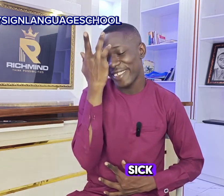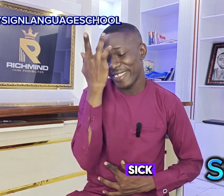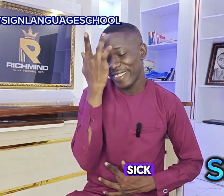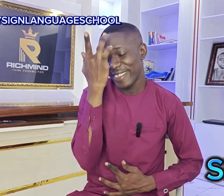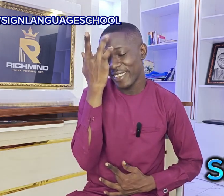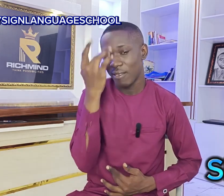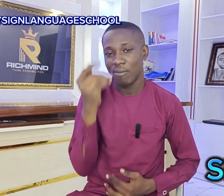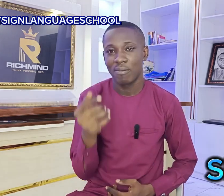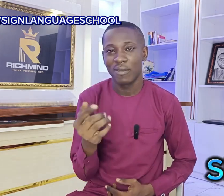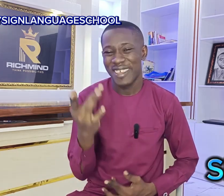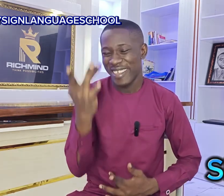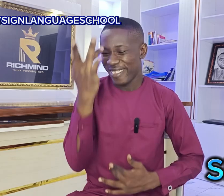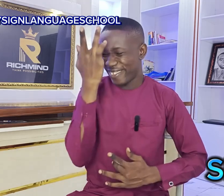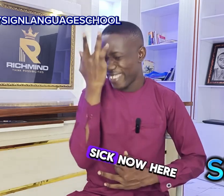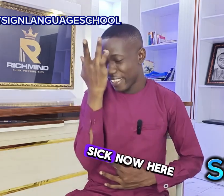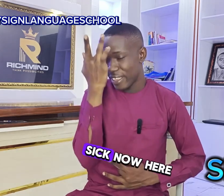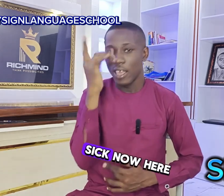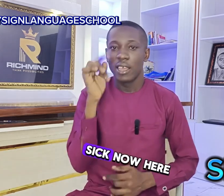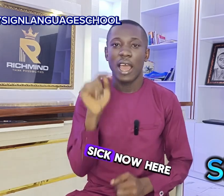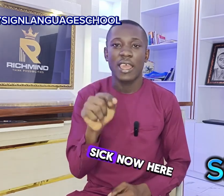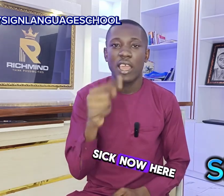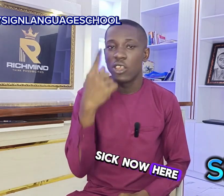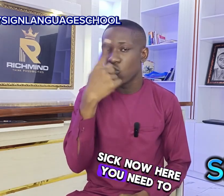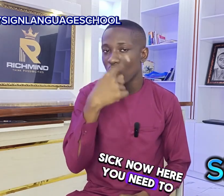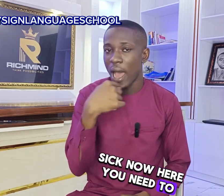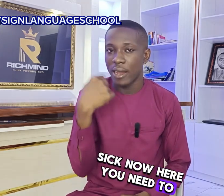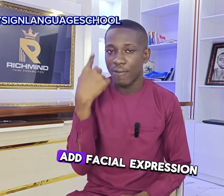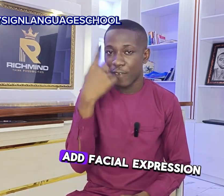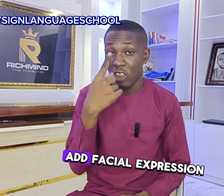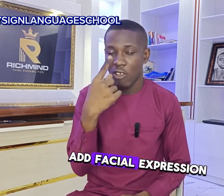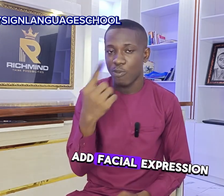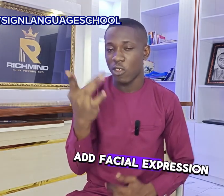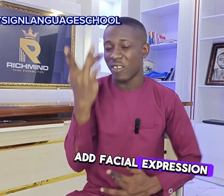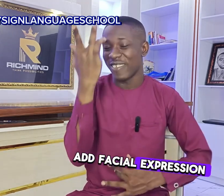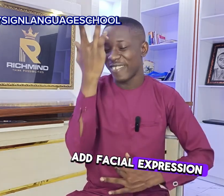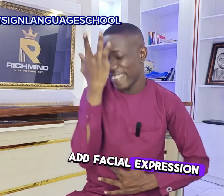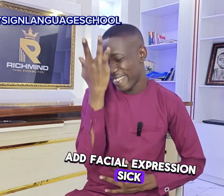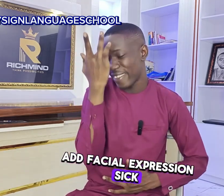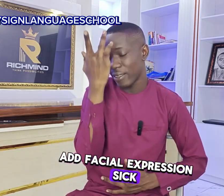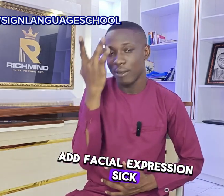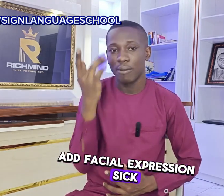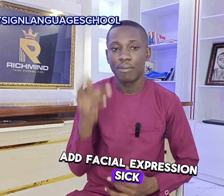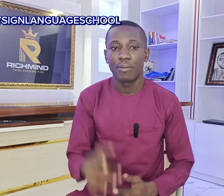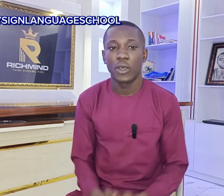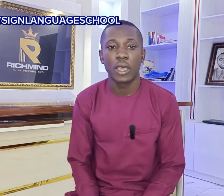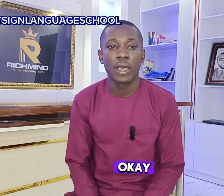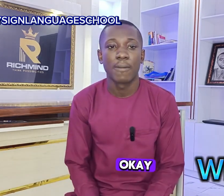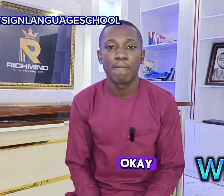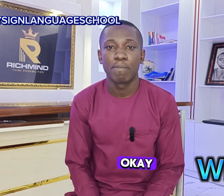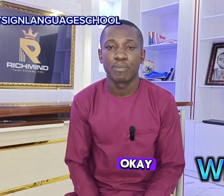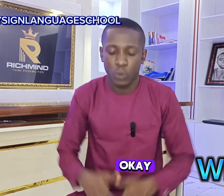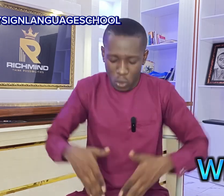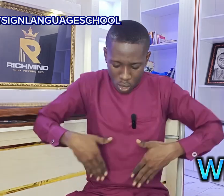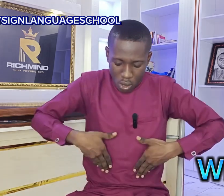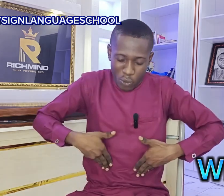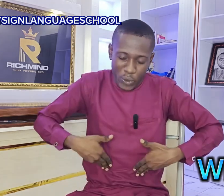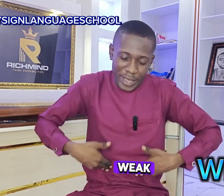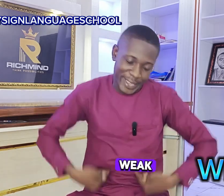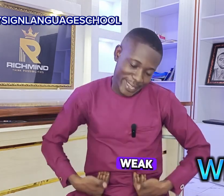sick now here you need to add facial expression sick okay week